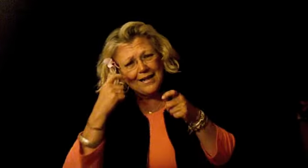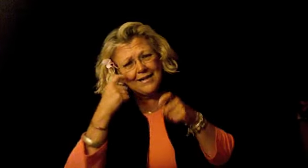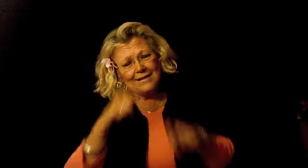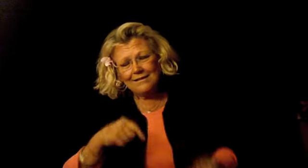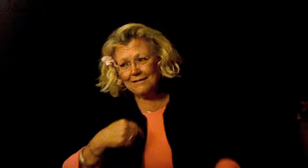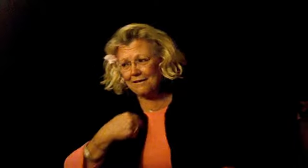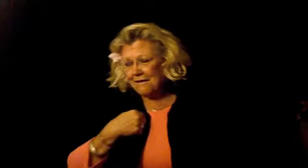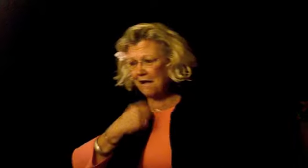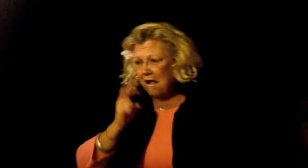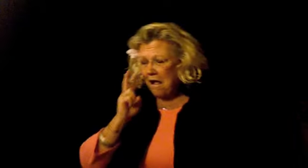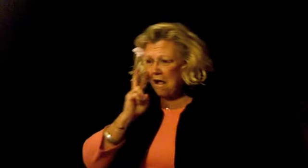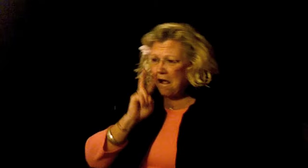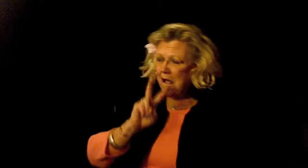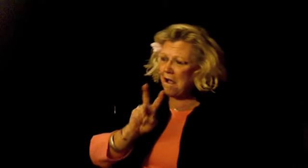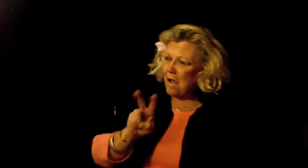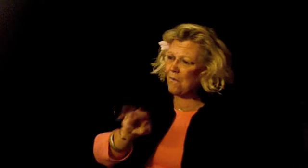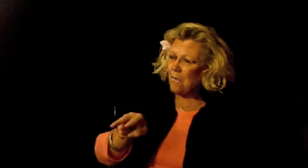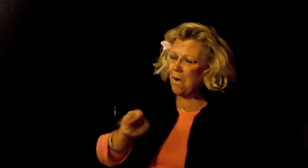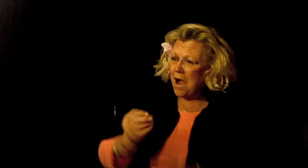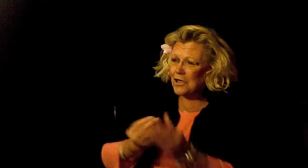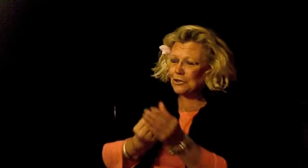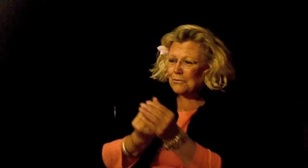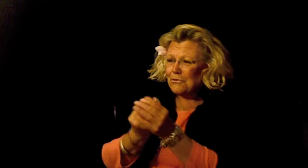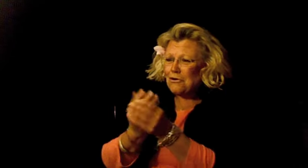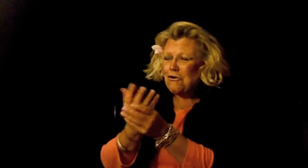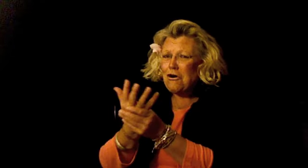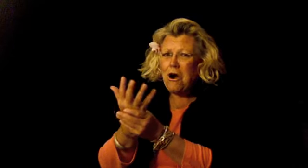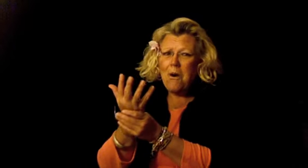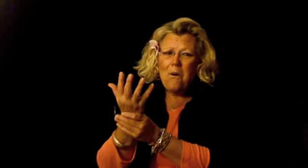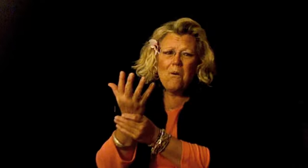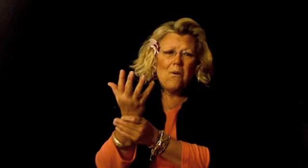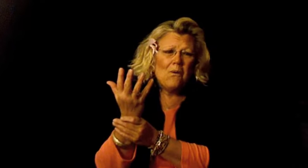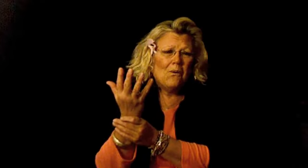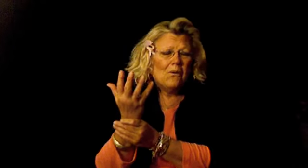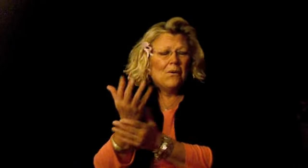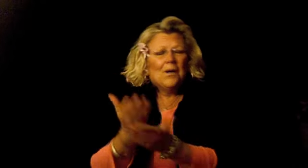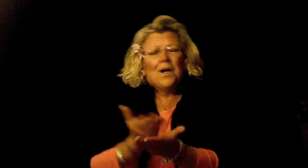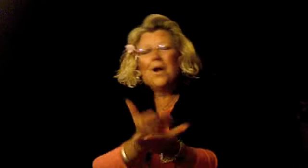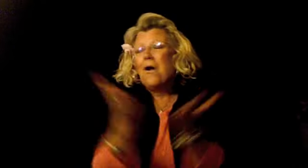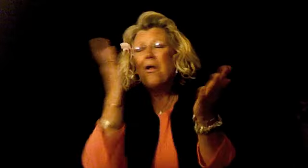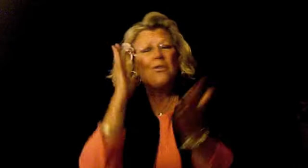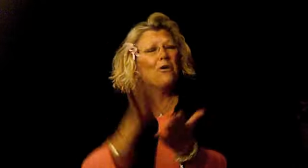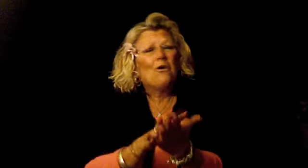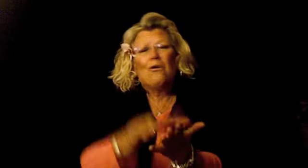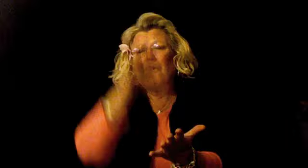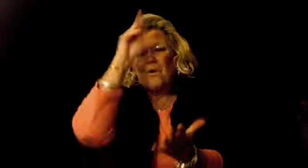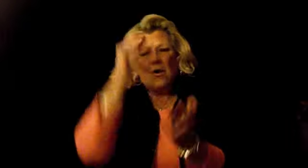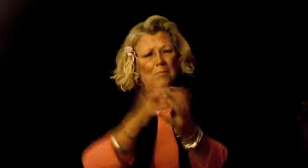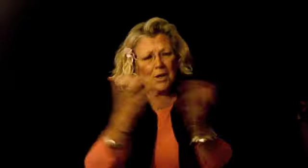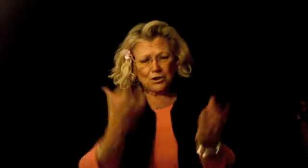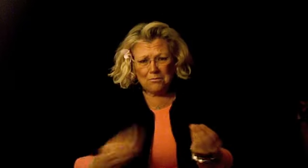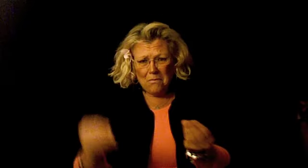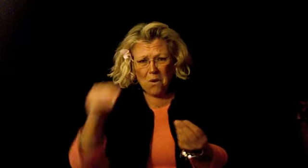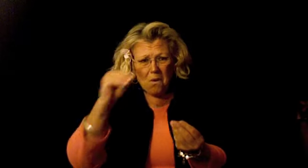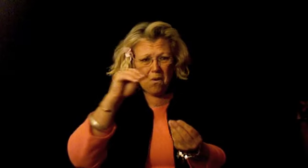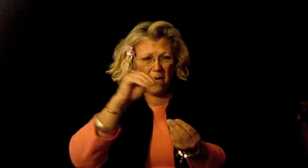I watch them grow, they'll learn much more,